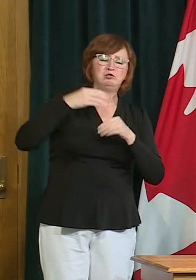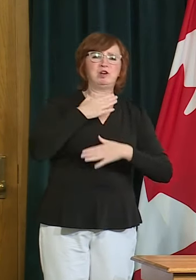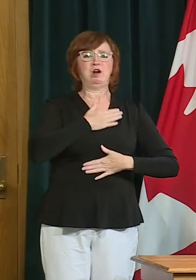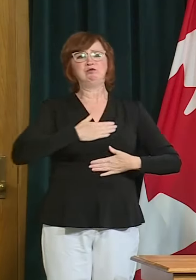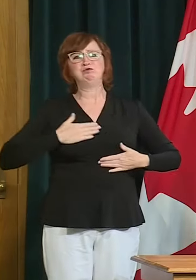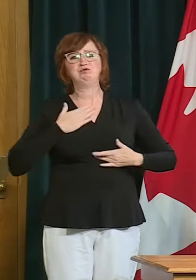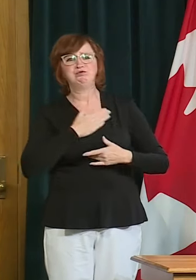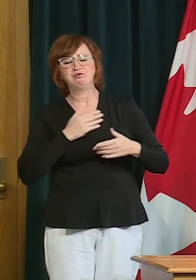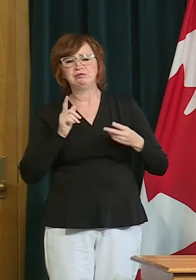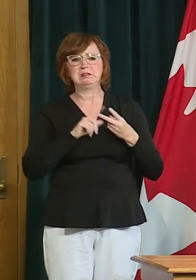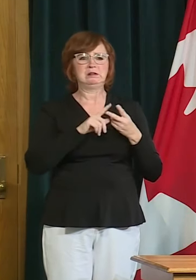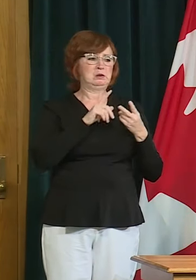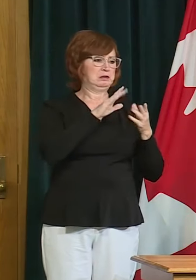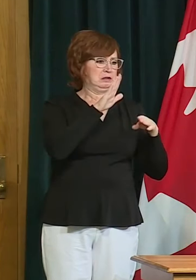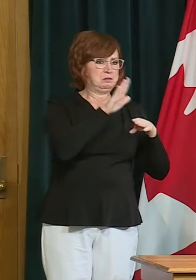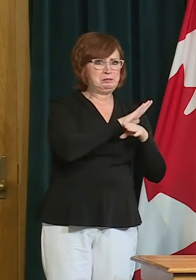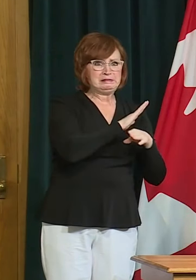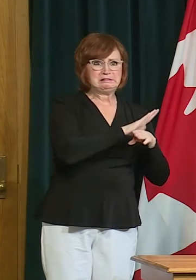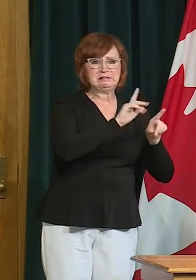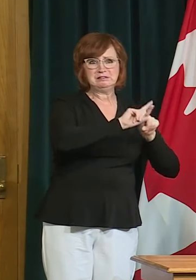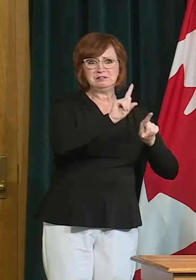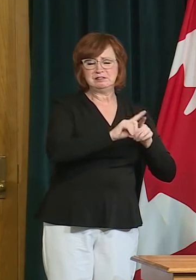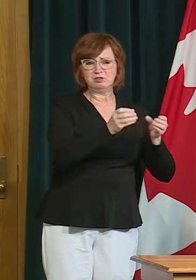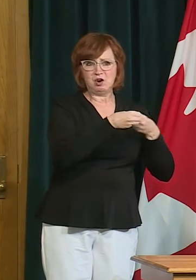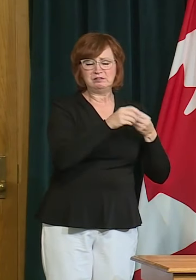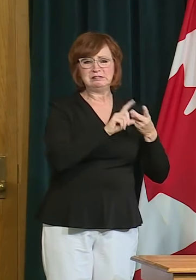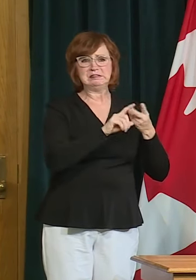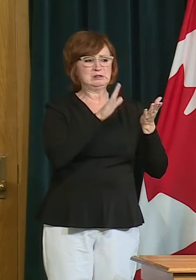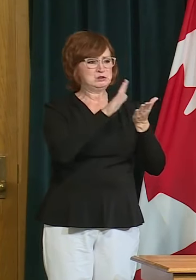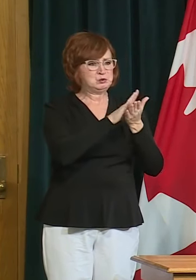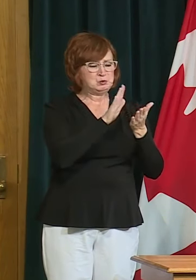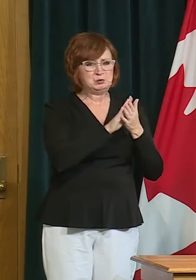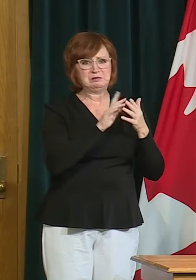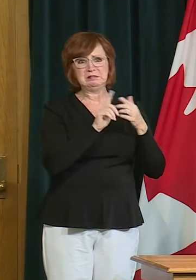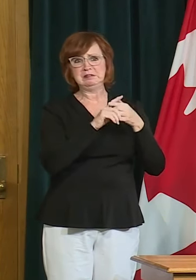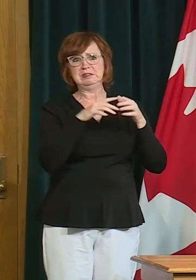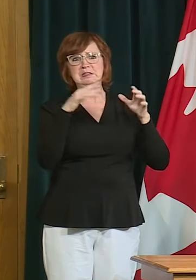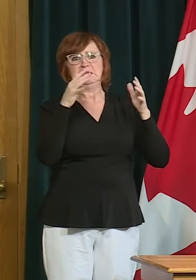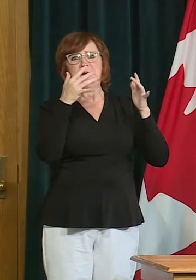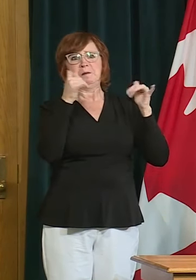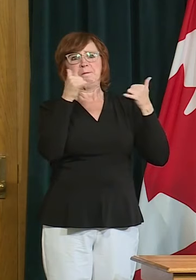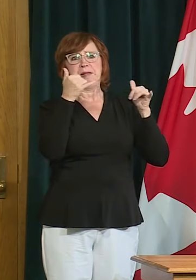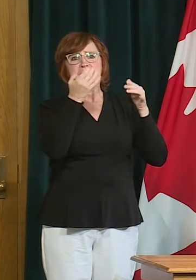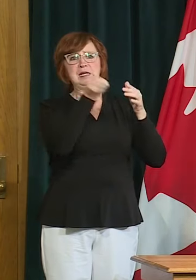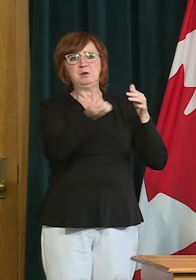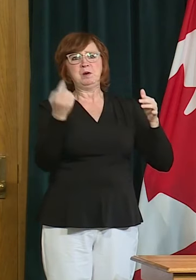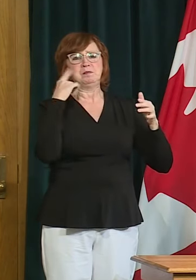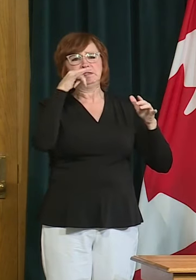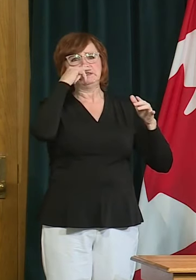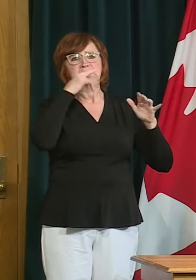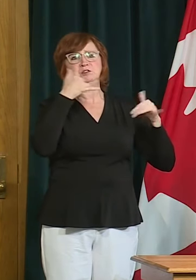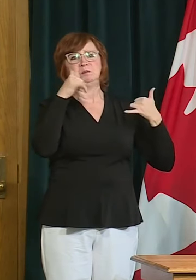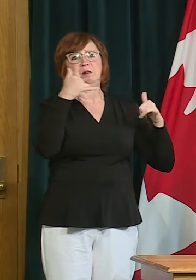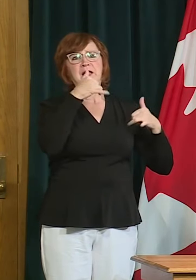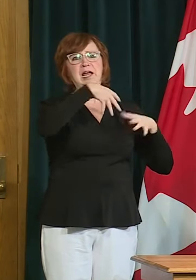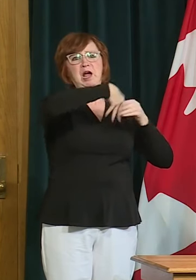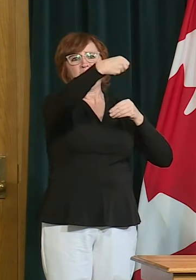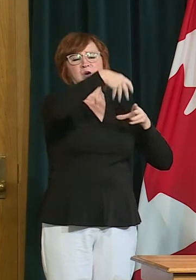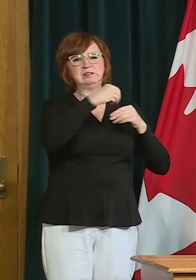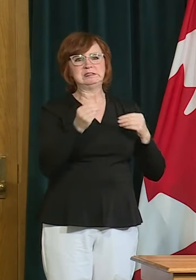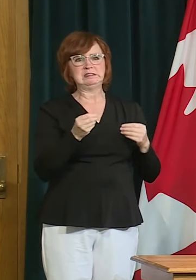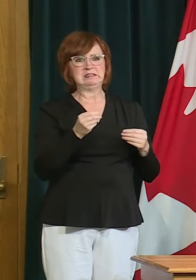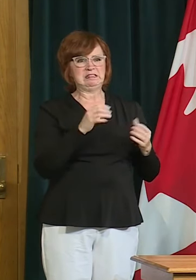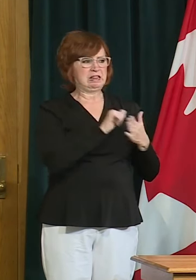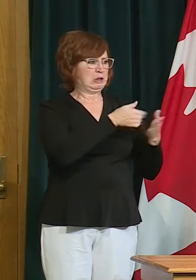business or a school or an emergency room or a playground. This takes something away from the quality of life that we